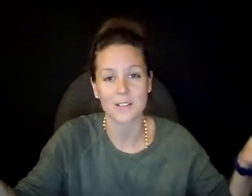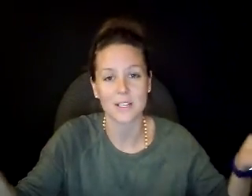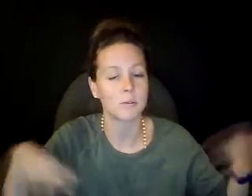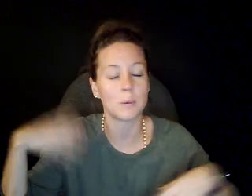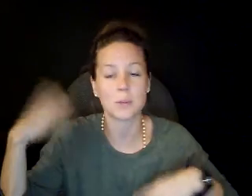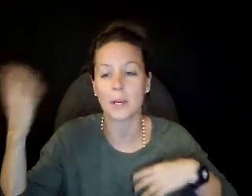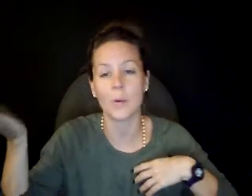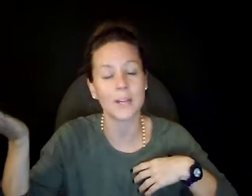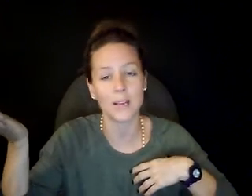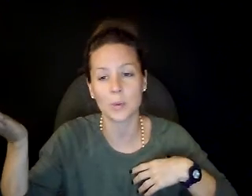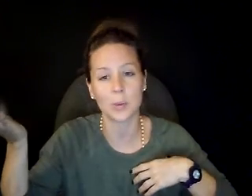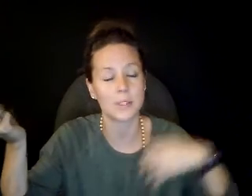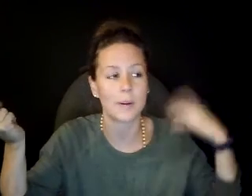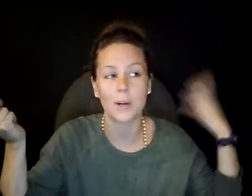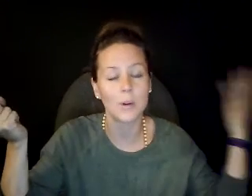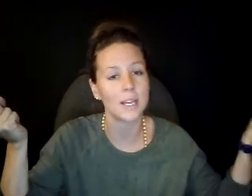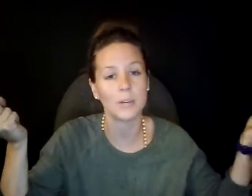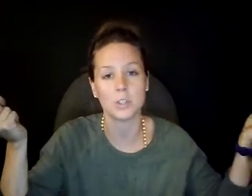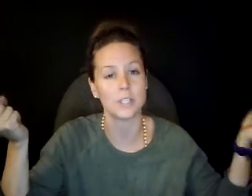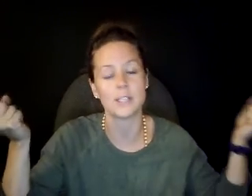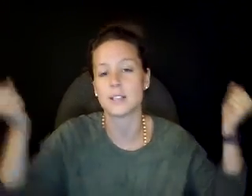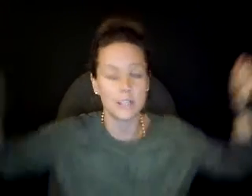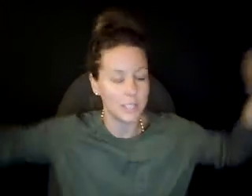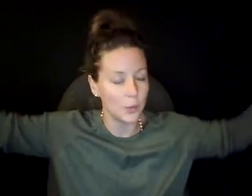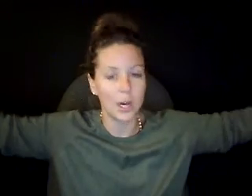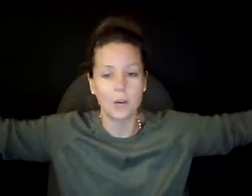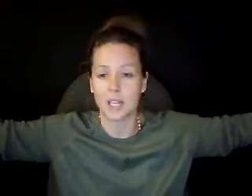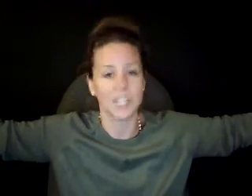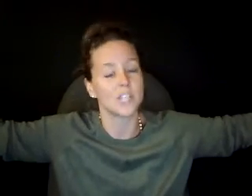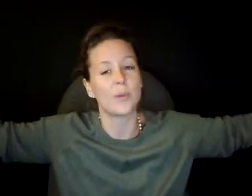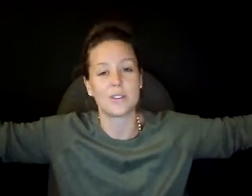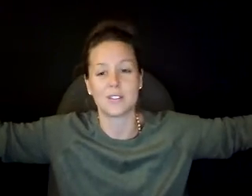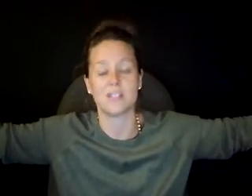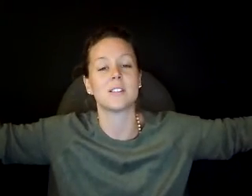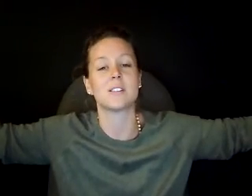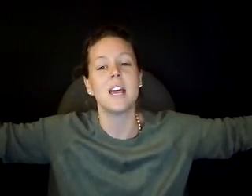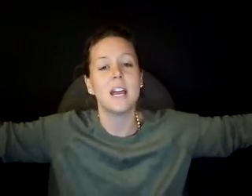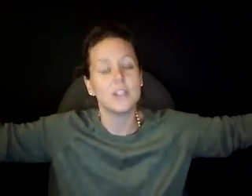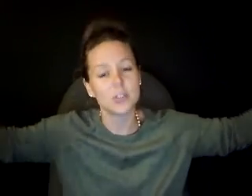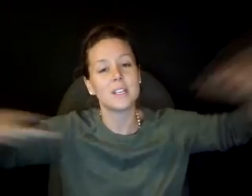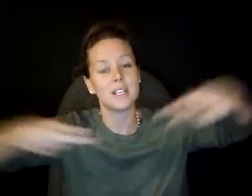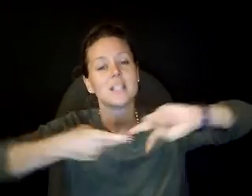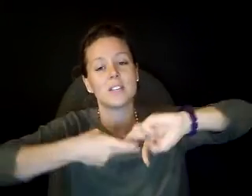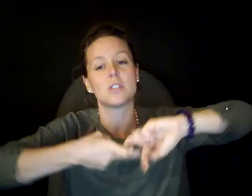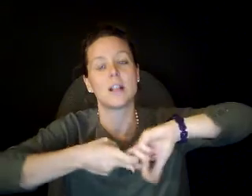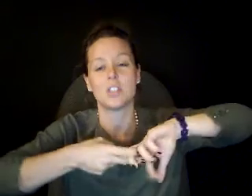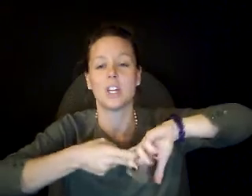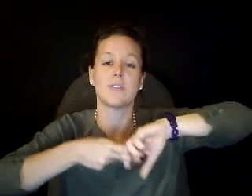ourselves, but we're doing it one hand with the Holy Spirit, one hand with Jesus, continuing on with the hands of our brothers and sisters. And this truly is the interlocking chain of